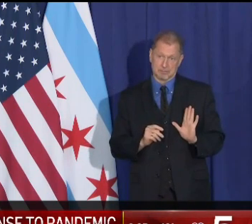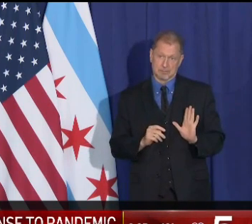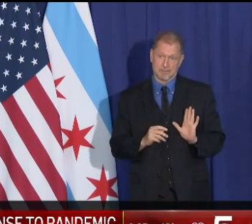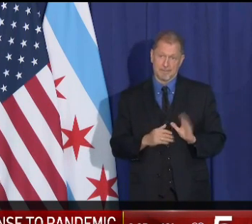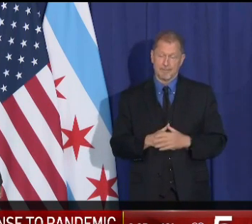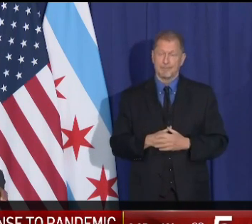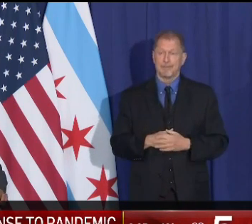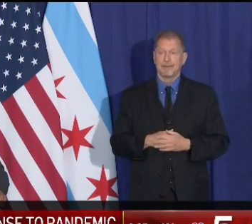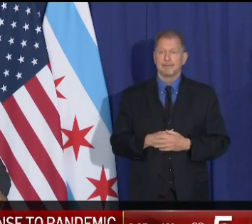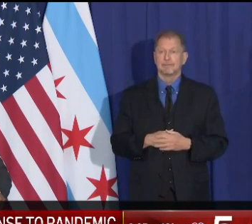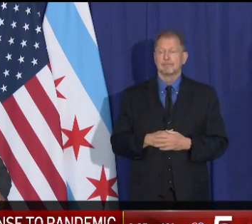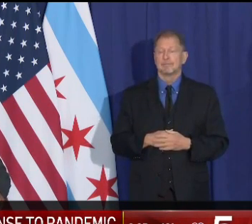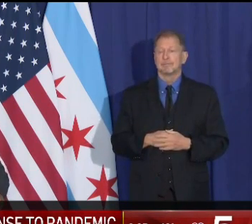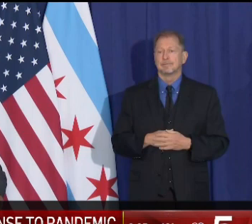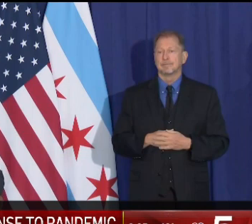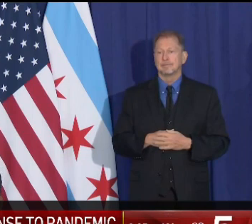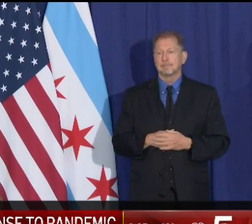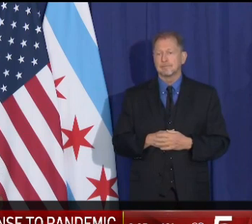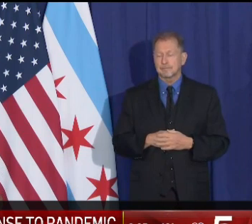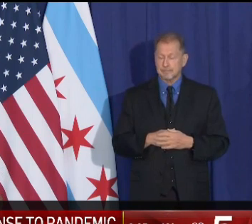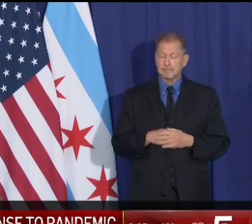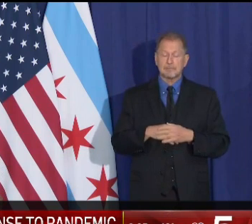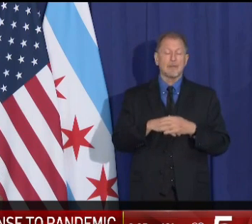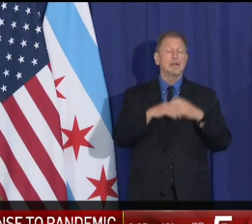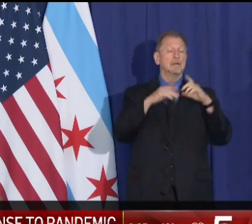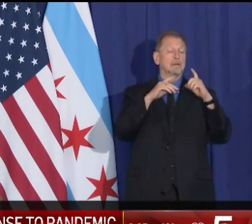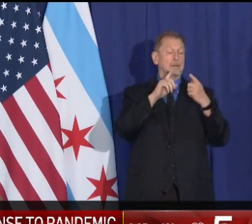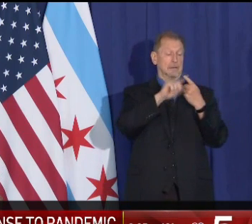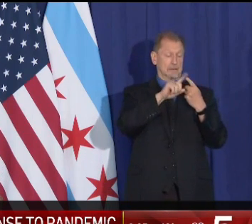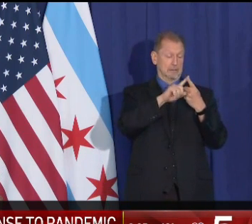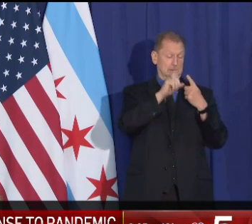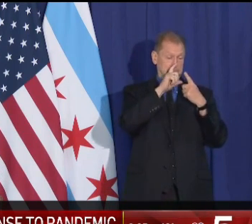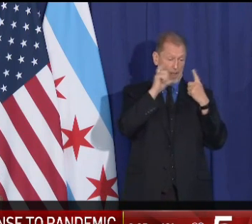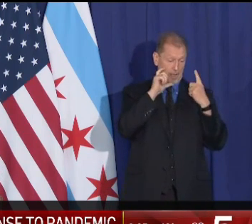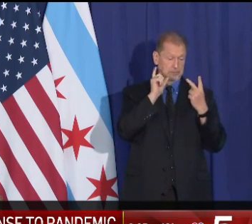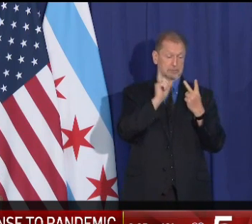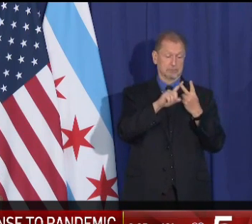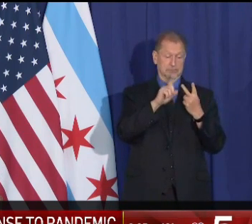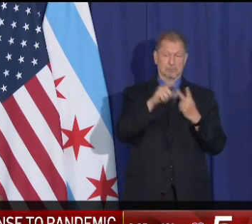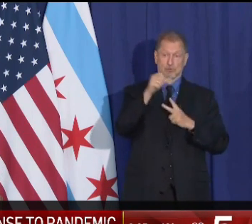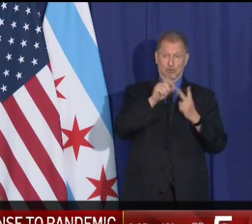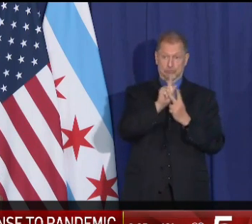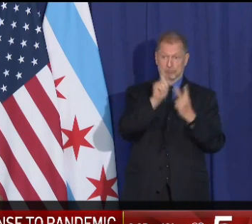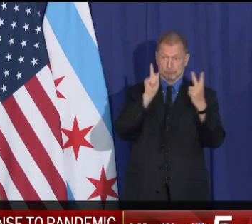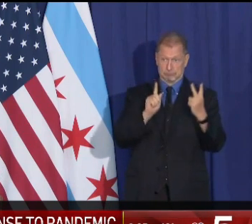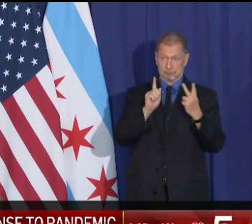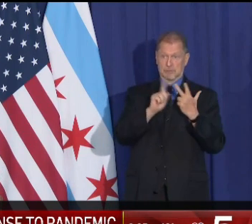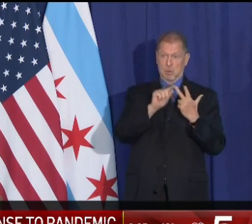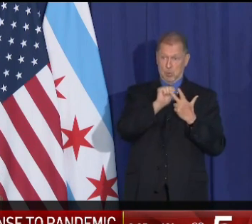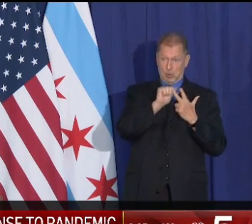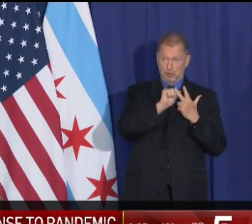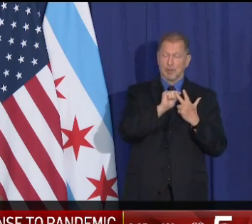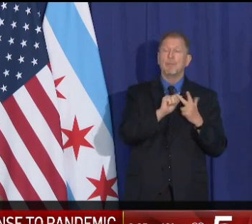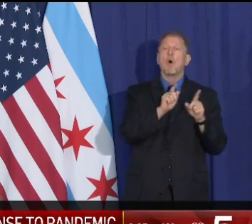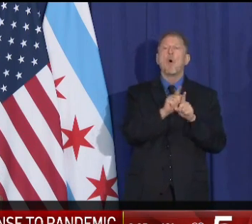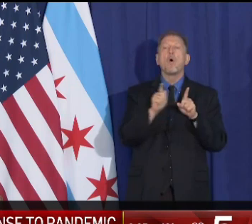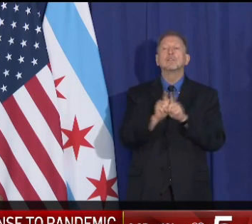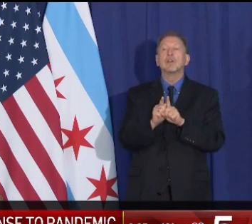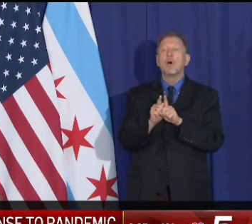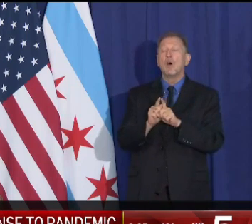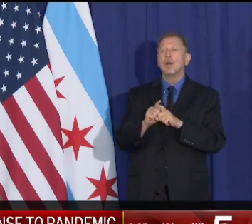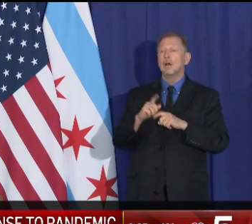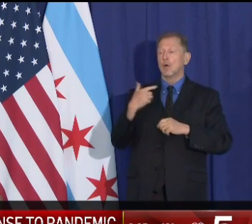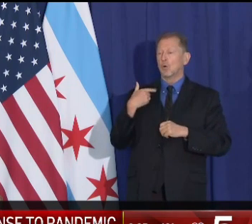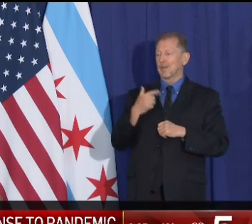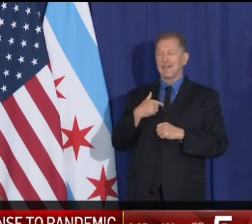On top of sticking to the fundamentals of wearing a mask and social distancing, we also need to be vigilant on limiting the number of people we